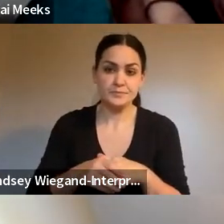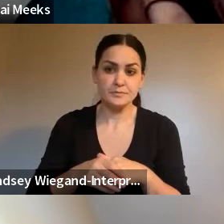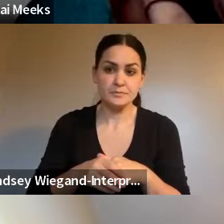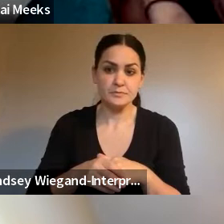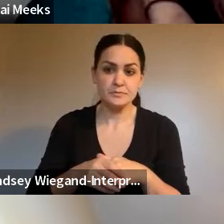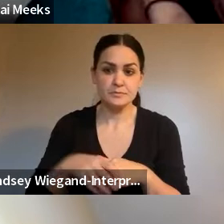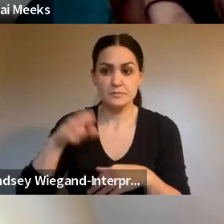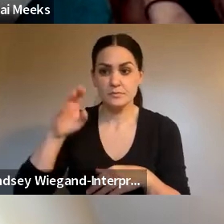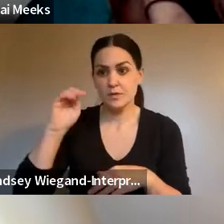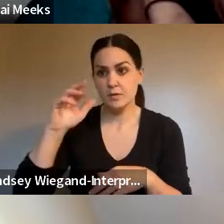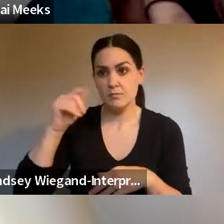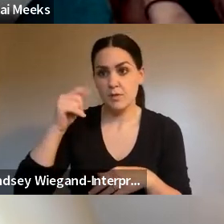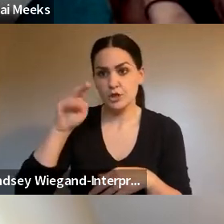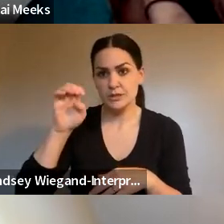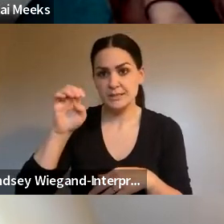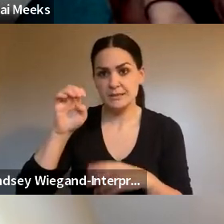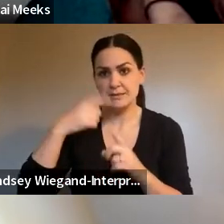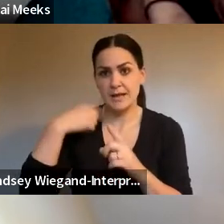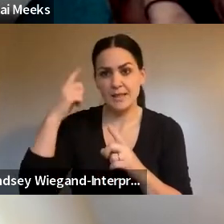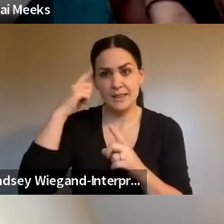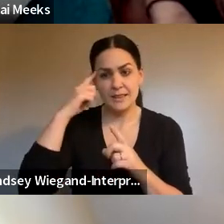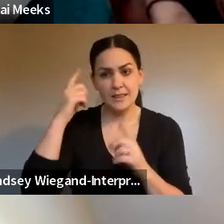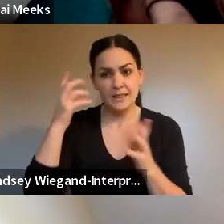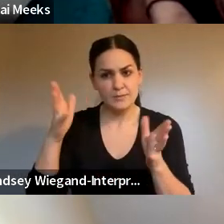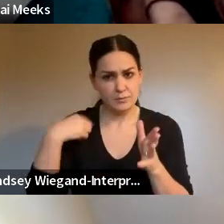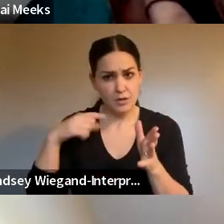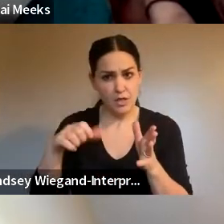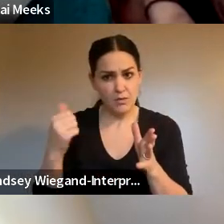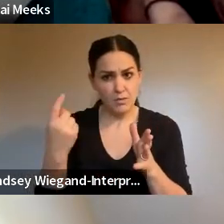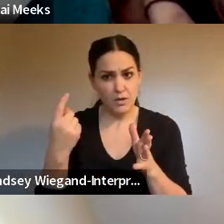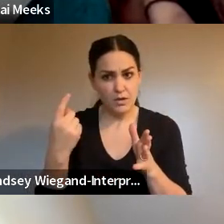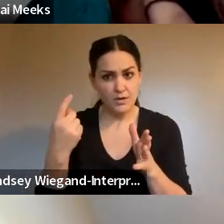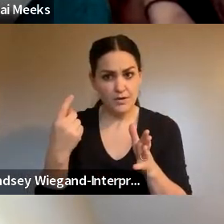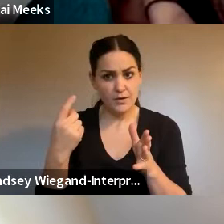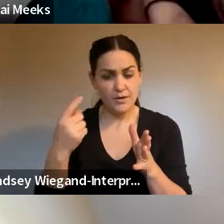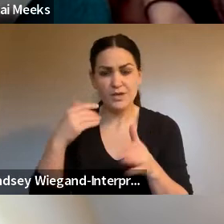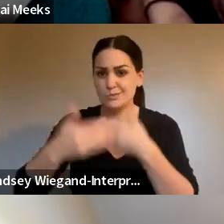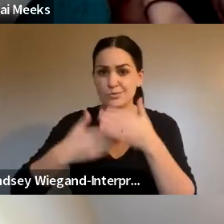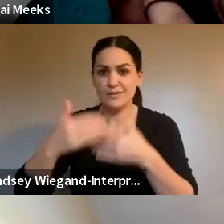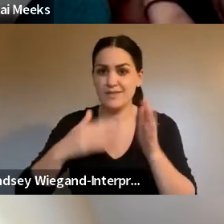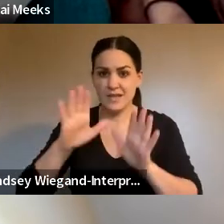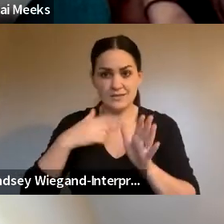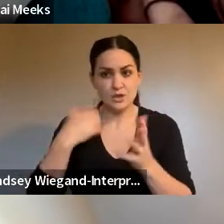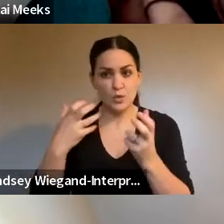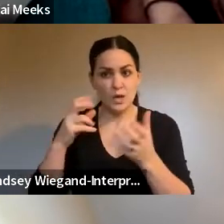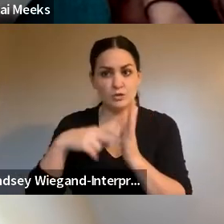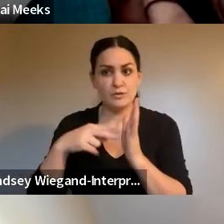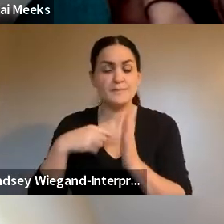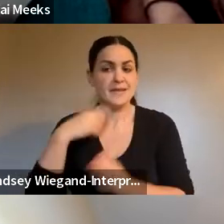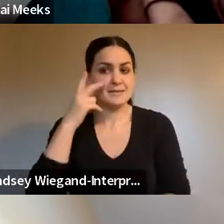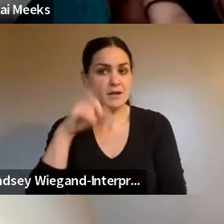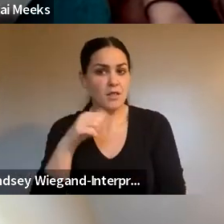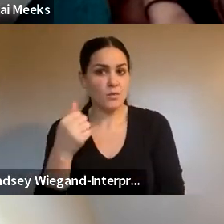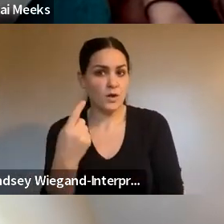believe those were team. No, there. Was there another one? Okay. See, I told you it's moving fast. You want to? I see another one. says,